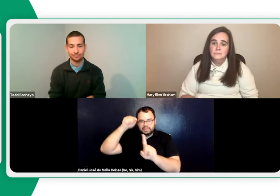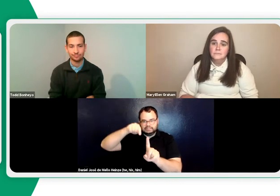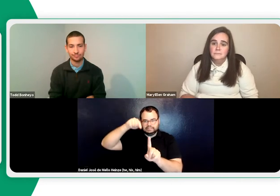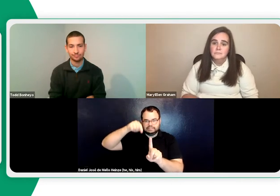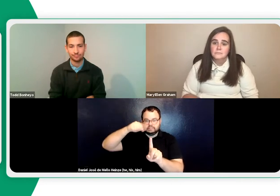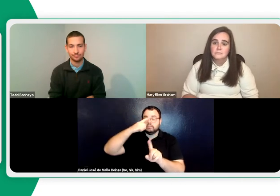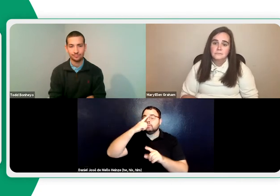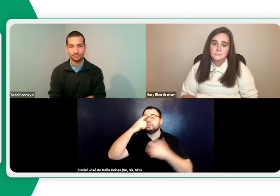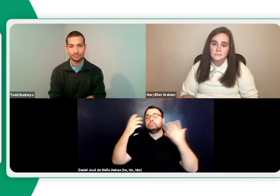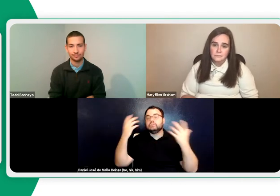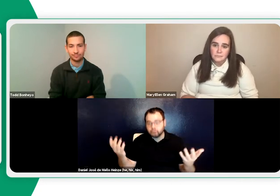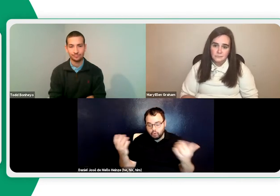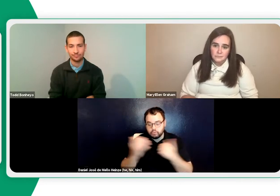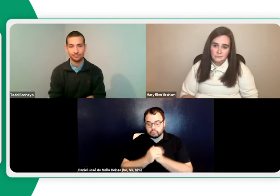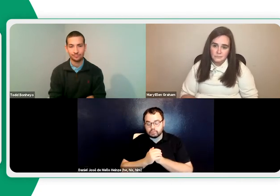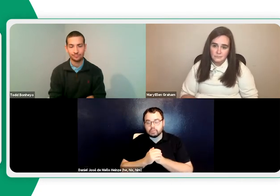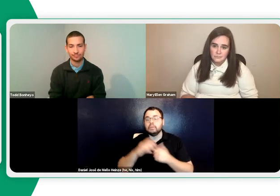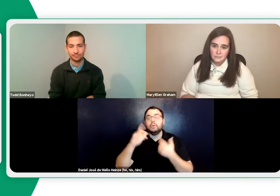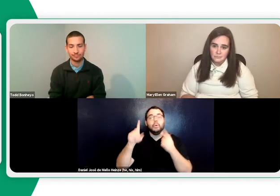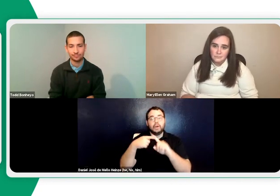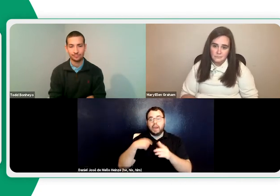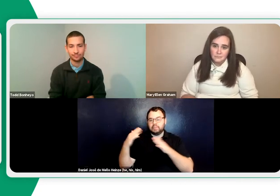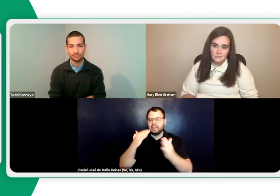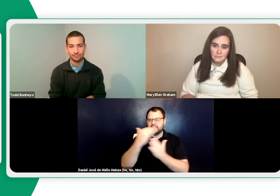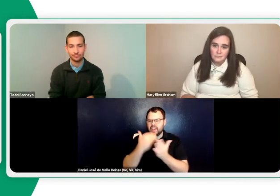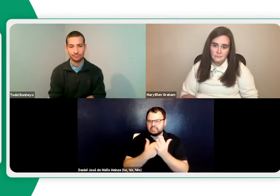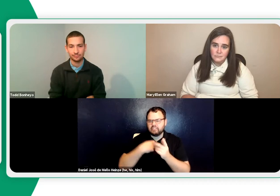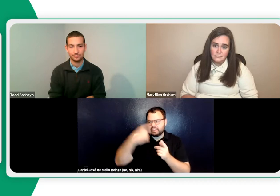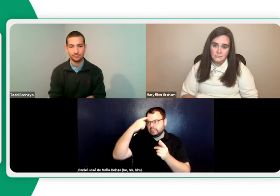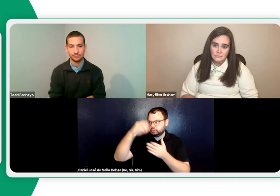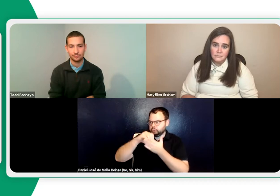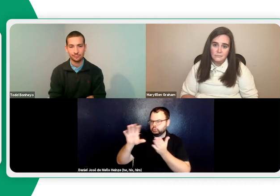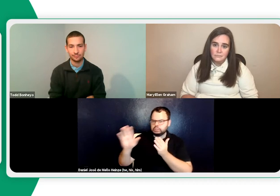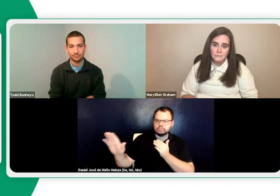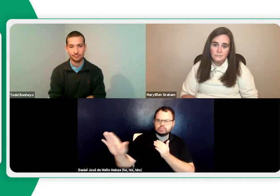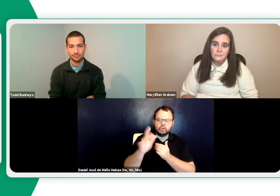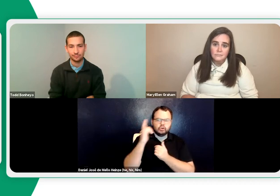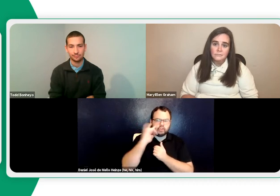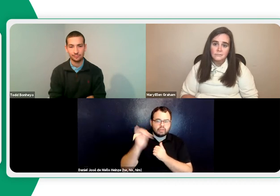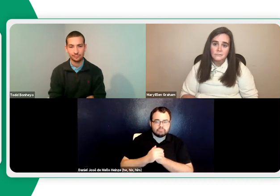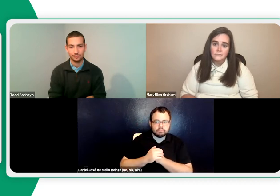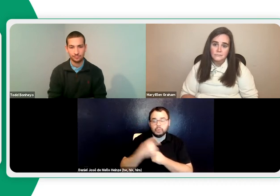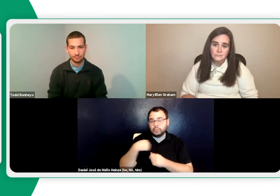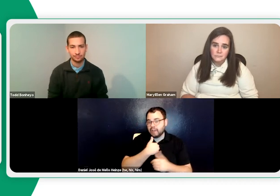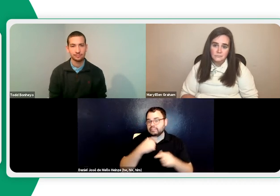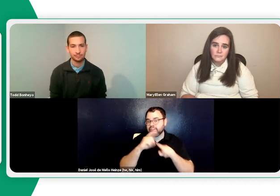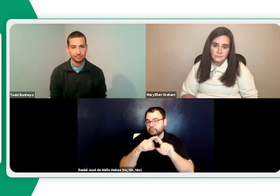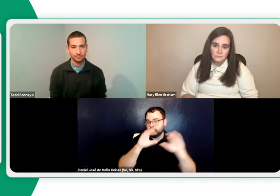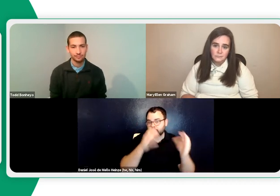then you can explain the abstract once they've grasped the concrete. So when I'm planning a lesson, I have to think about what my